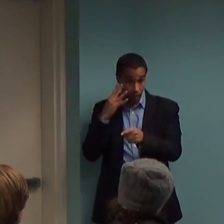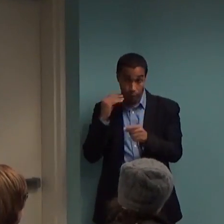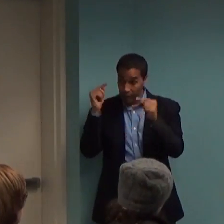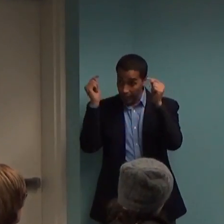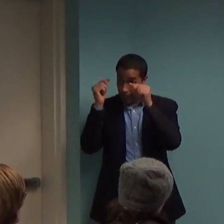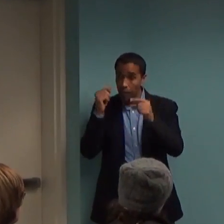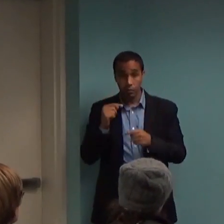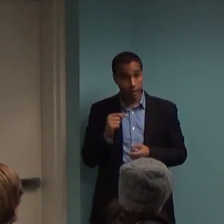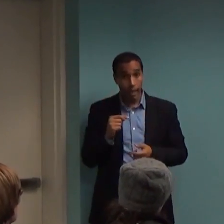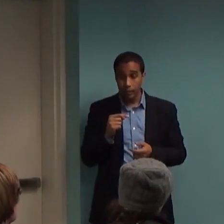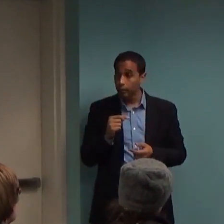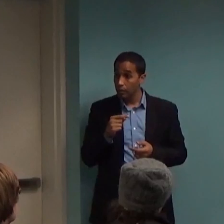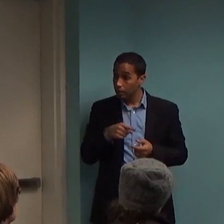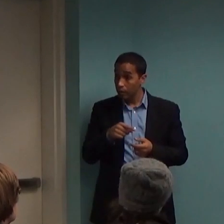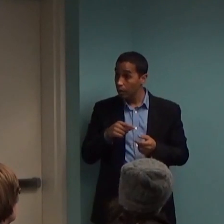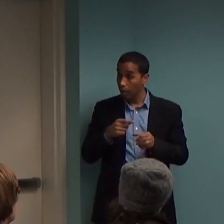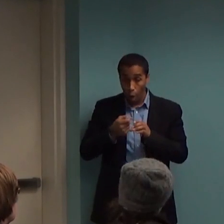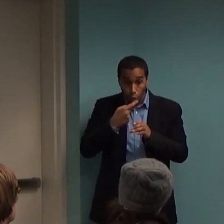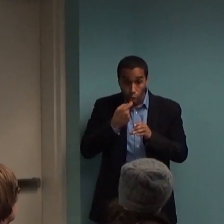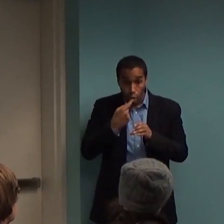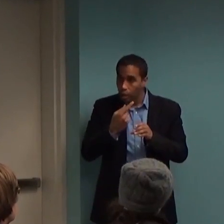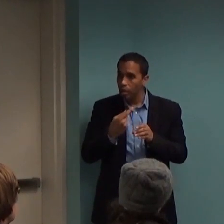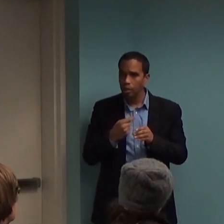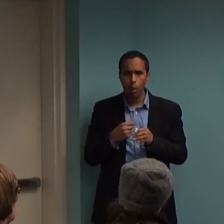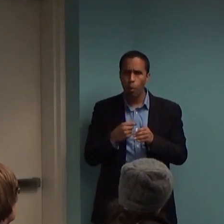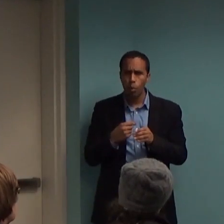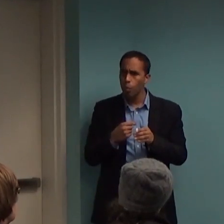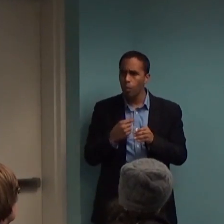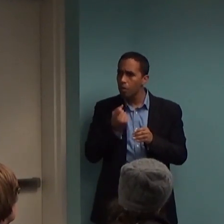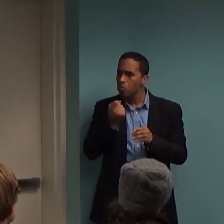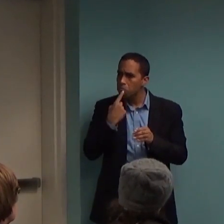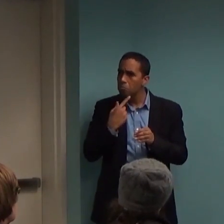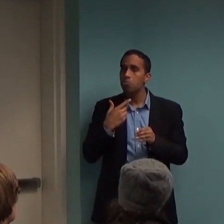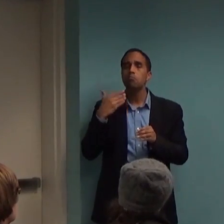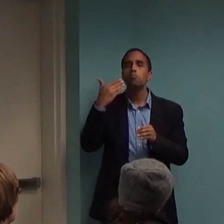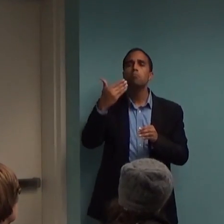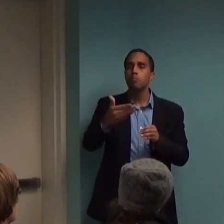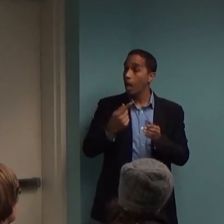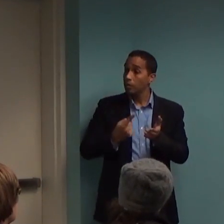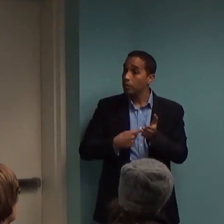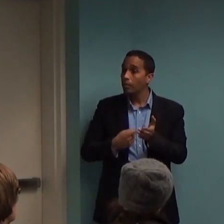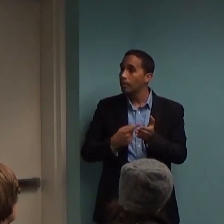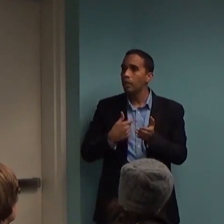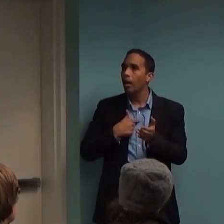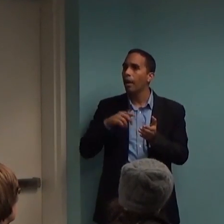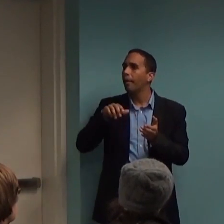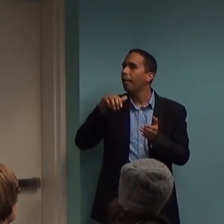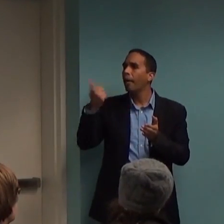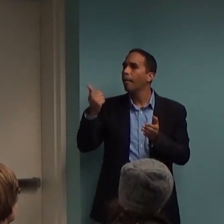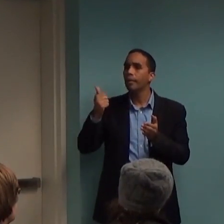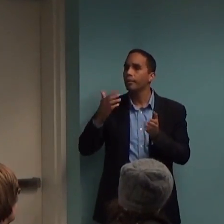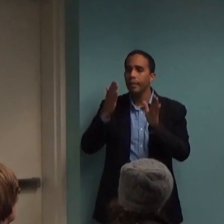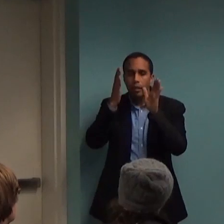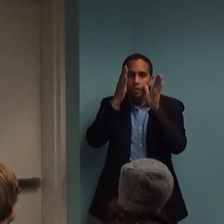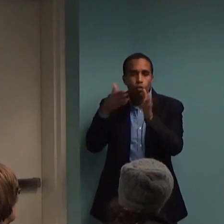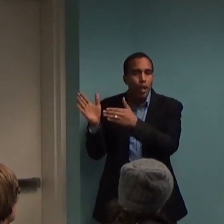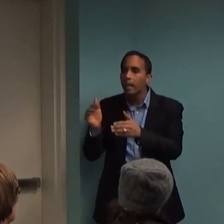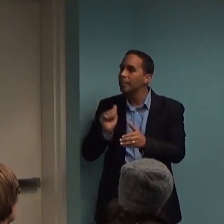that where they didn't take medication, and experience where they did. And so then that starts to weaken the association that, oh, yeah, it's